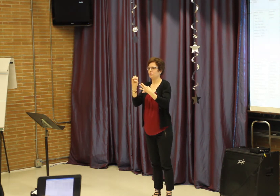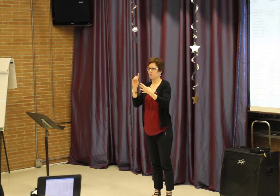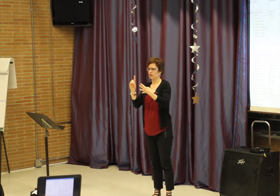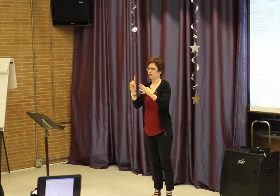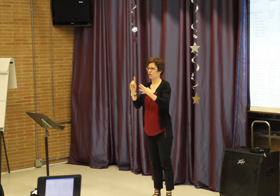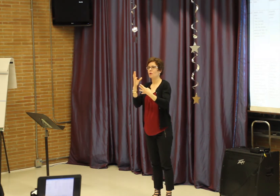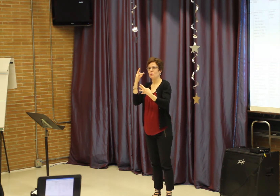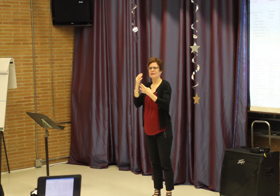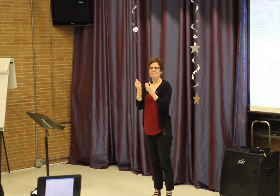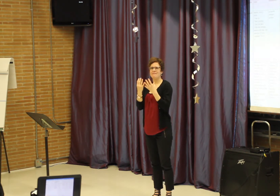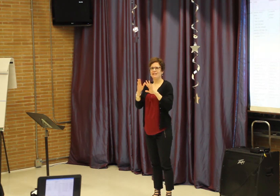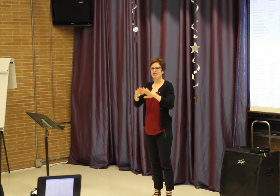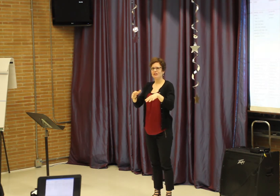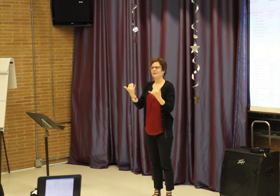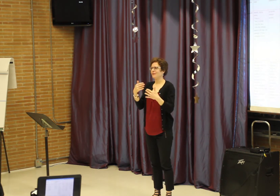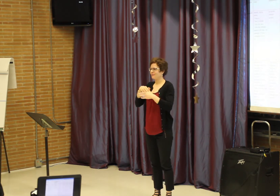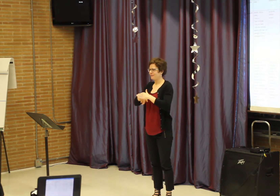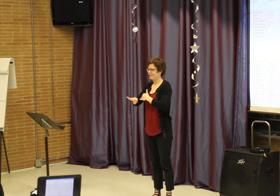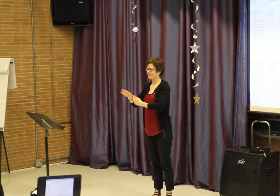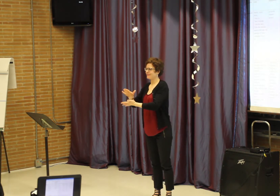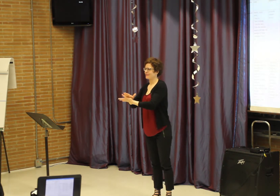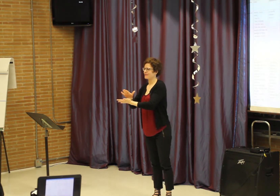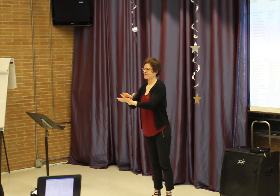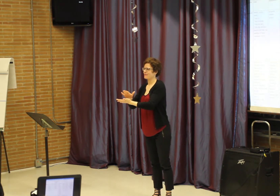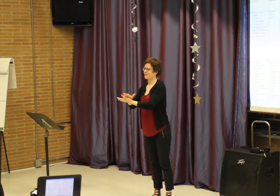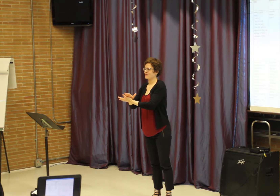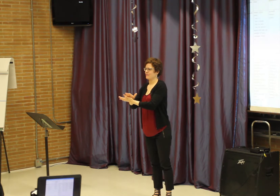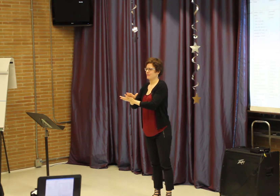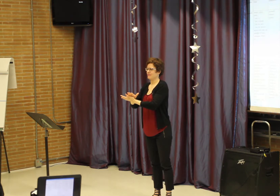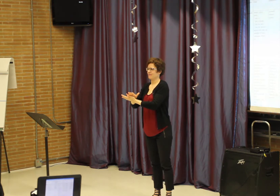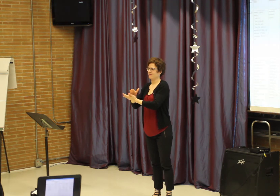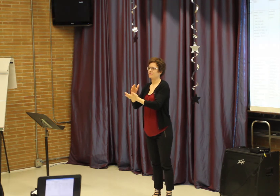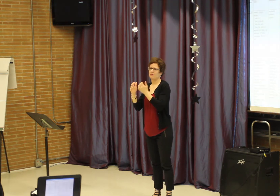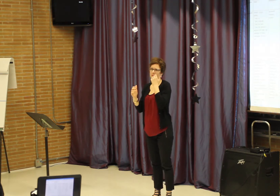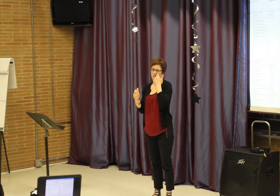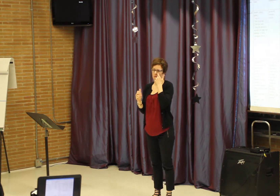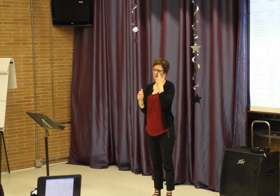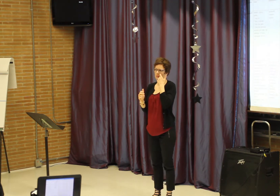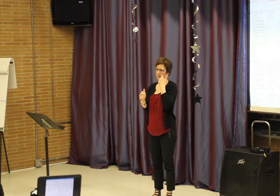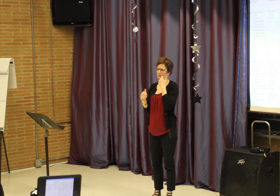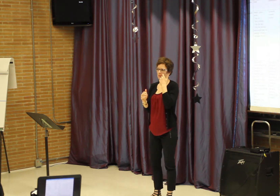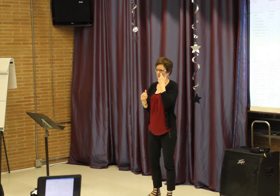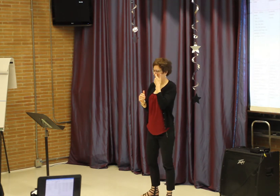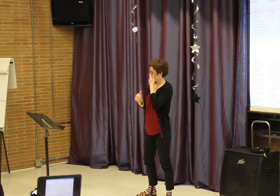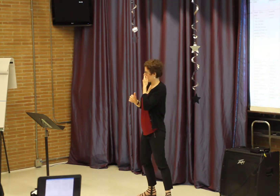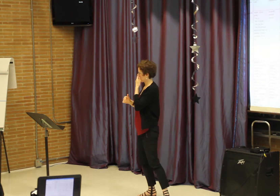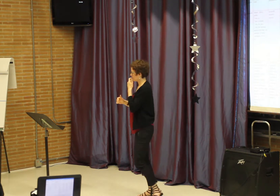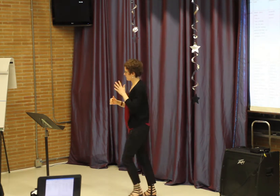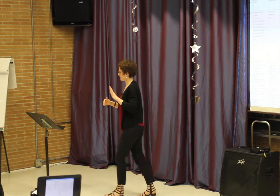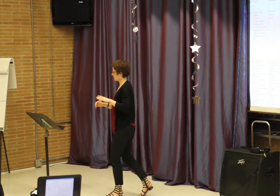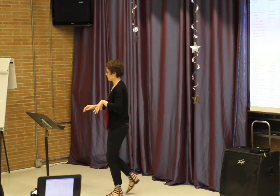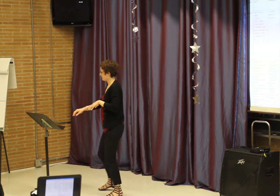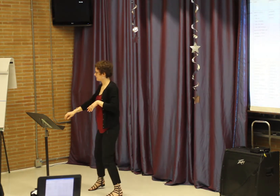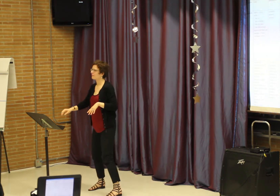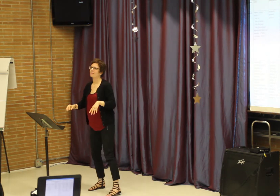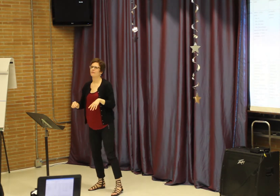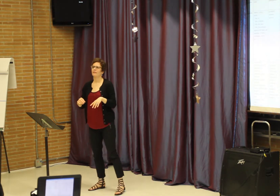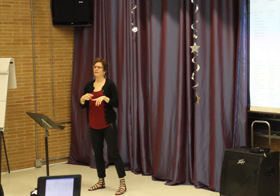public. For the A2, the second course that we're offering, we're going to be including the educational domain as well, so that parents can